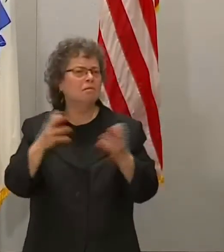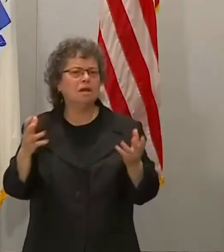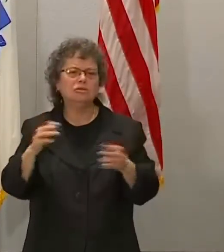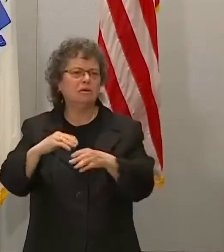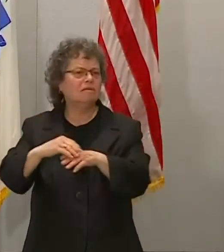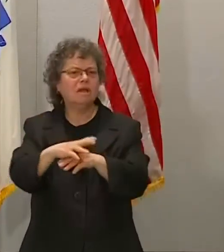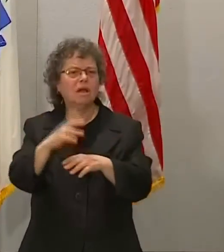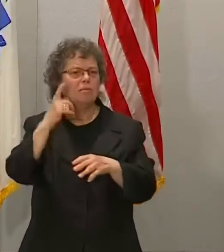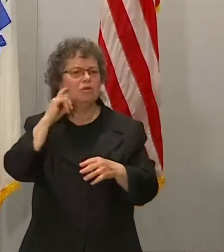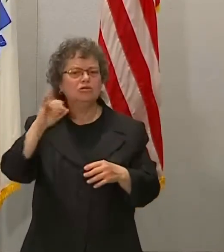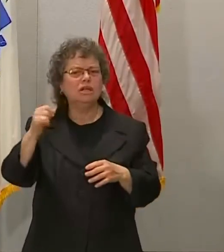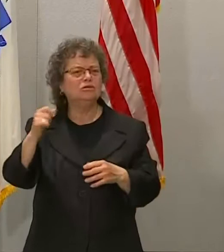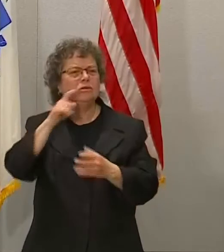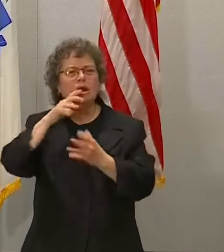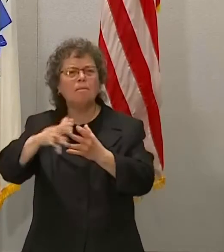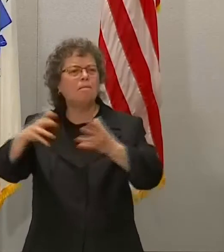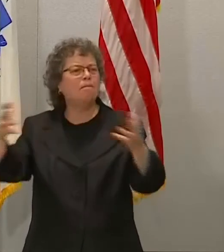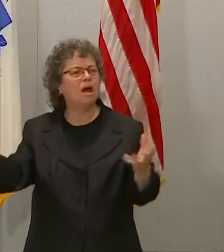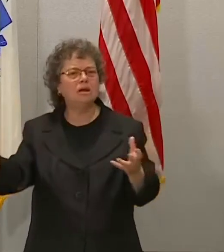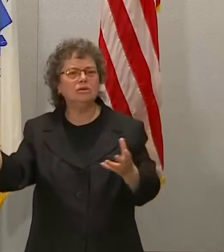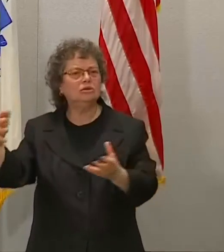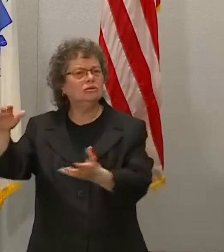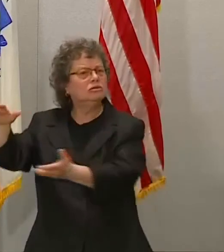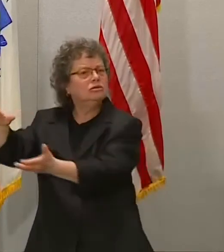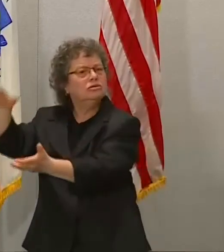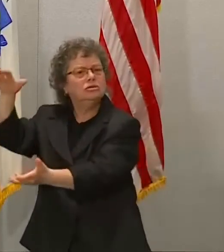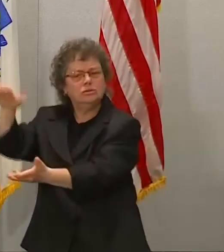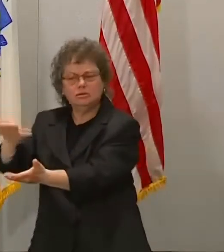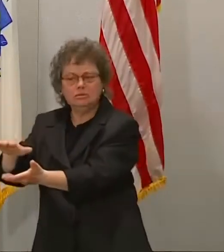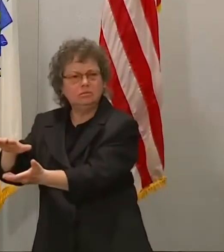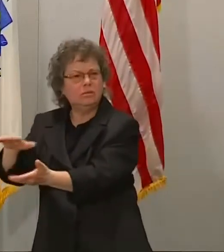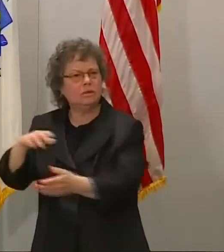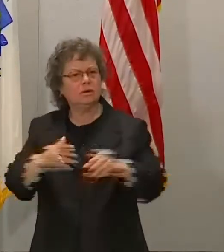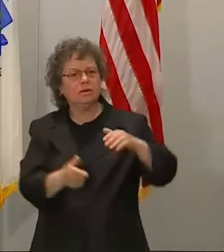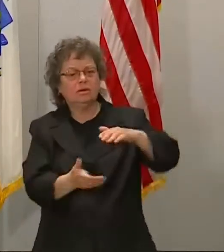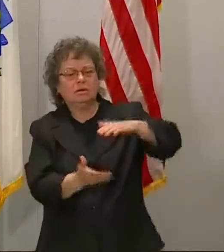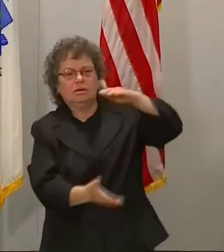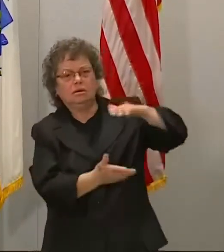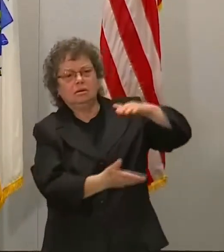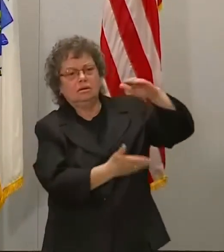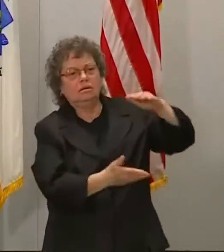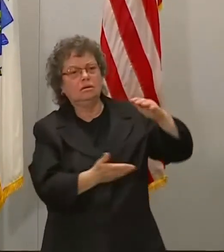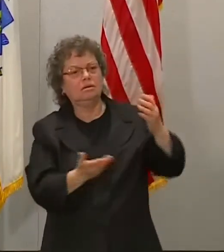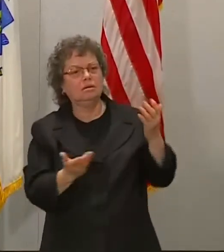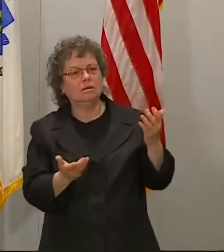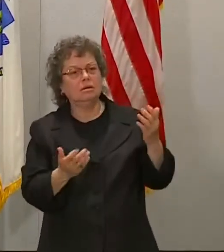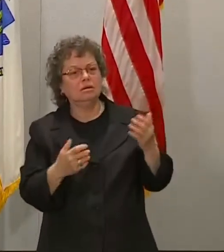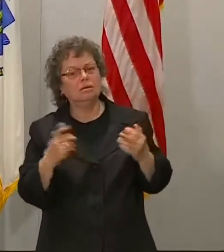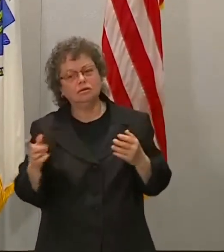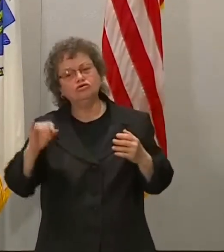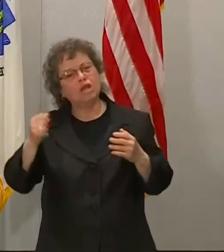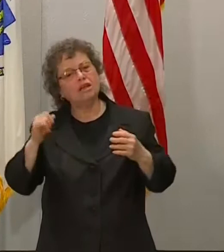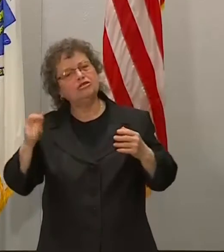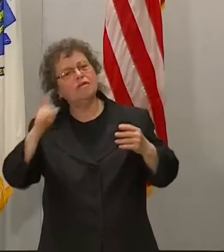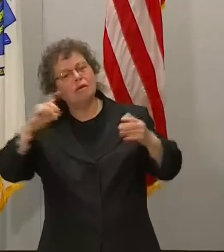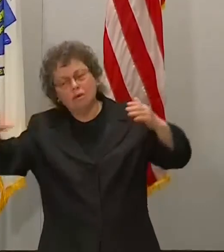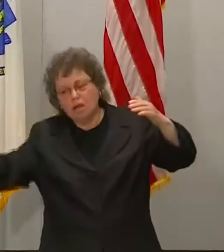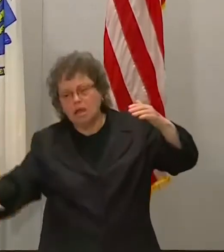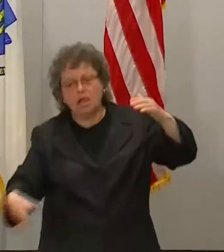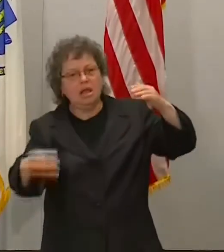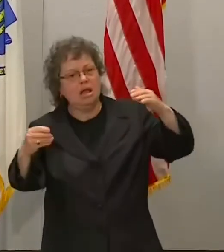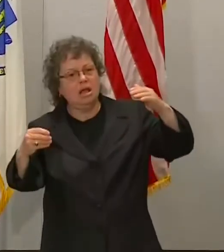don't think it changes that much. I always thought of it more as a significant way to dramatically increase the